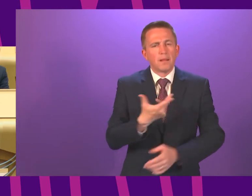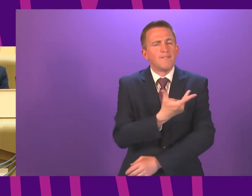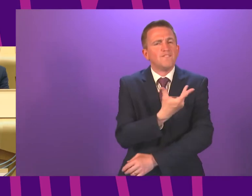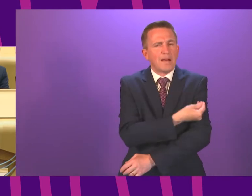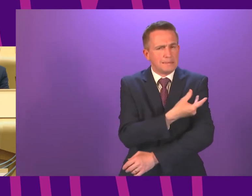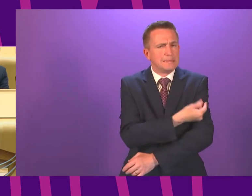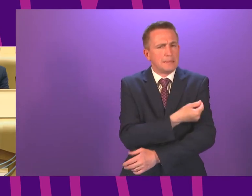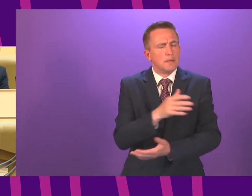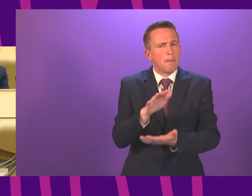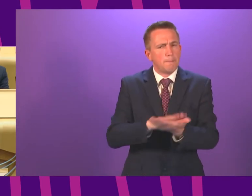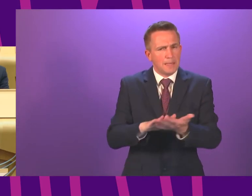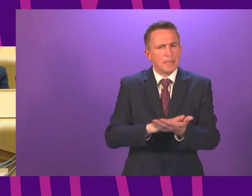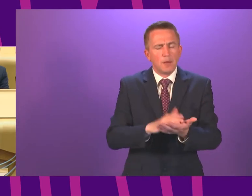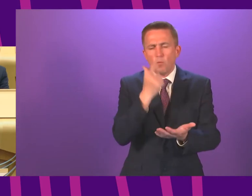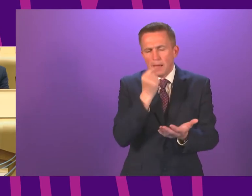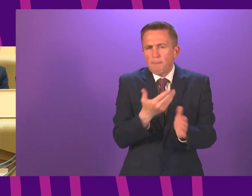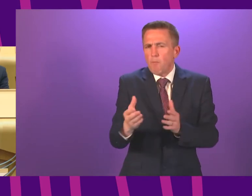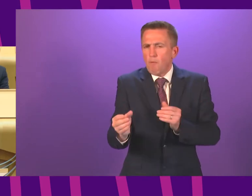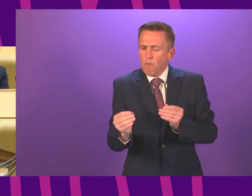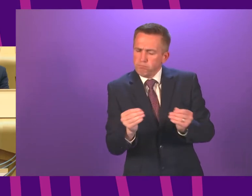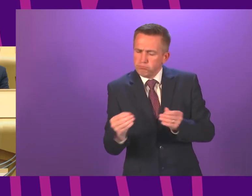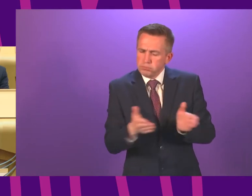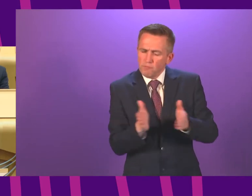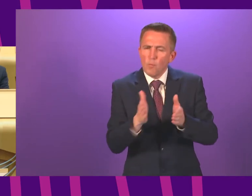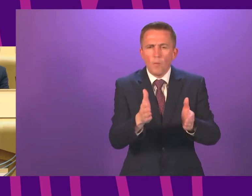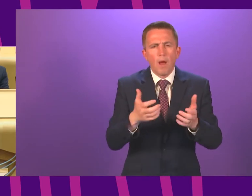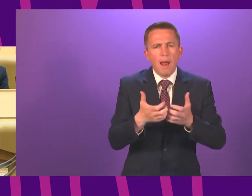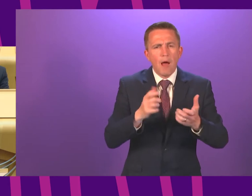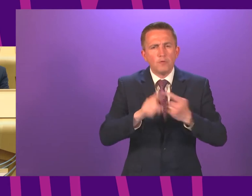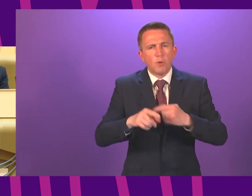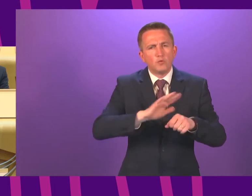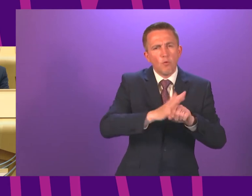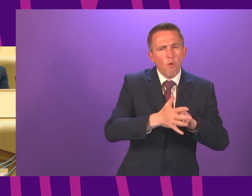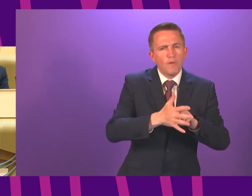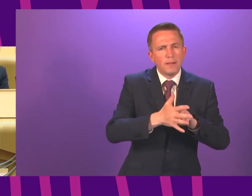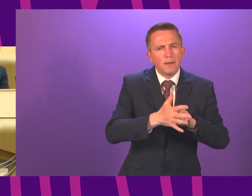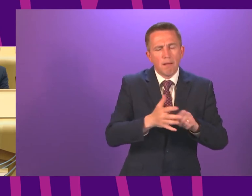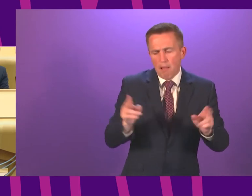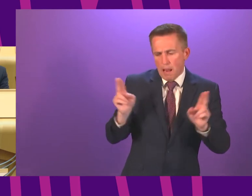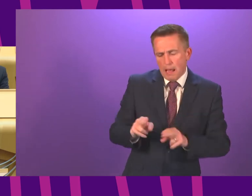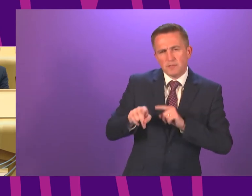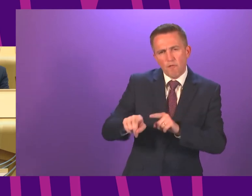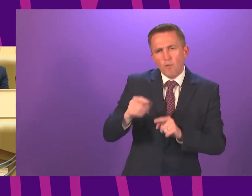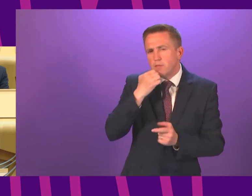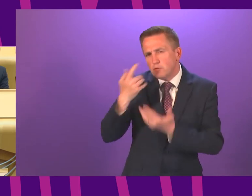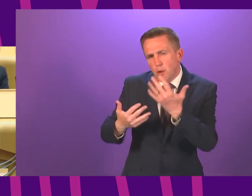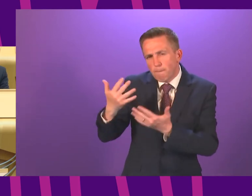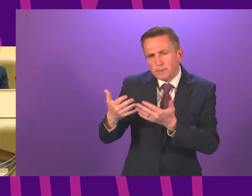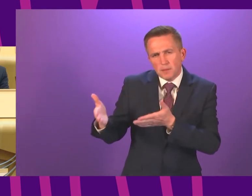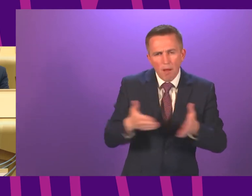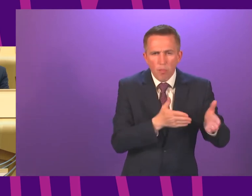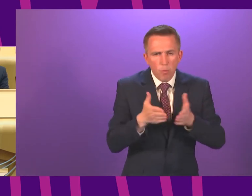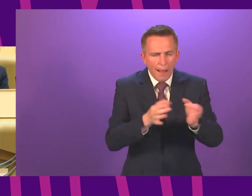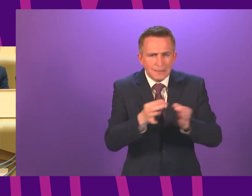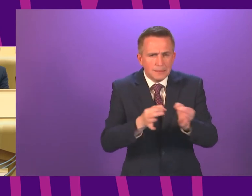to a less restrictive way of dealing with COVID, one that is less driven by case numbers. But because not